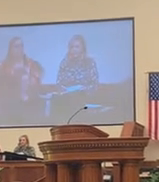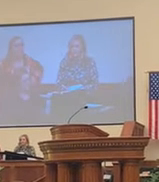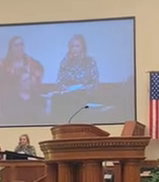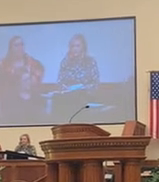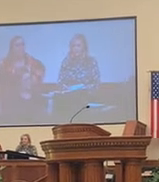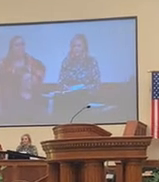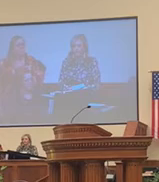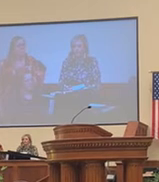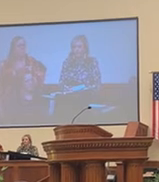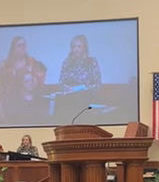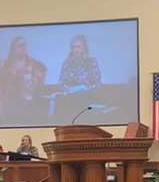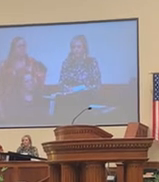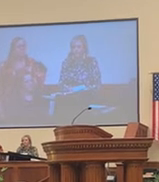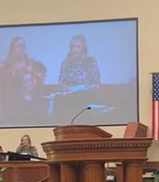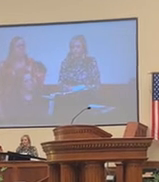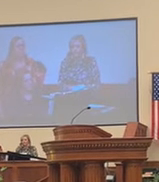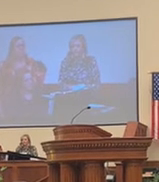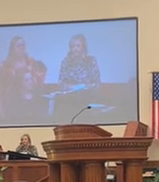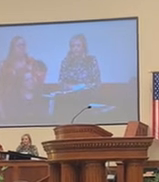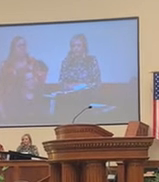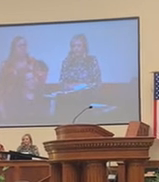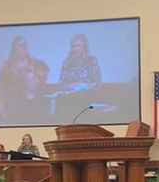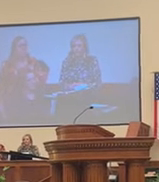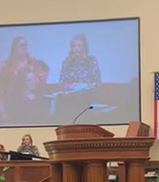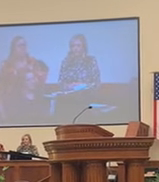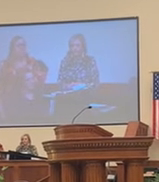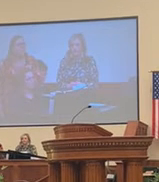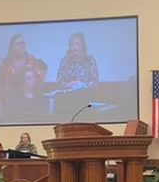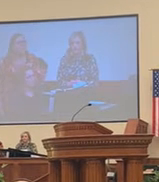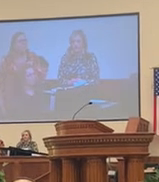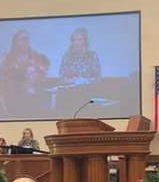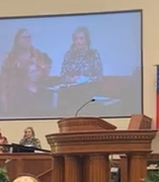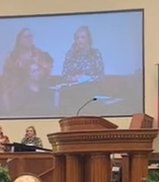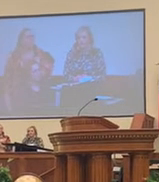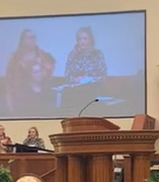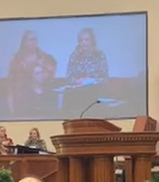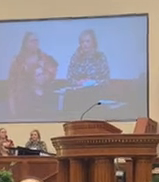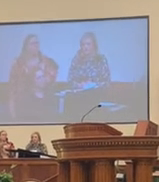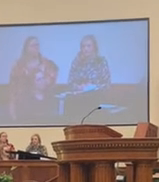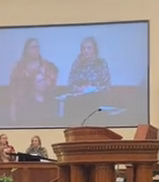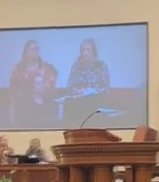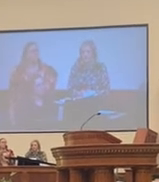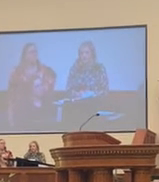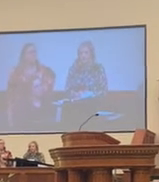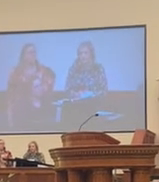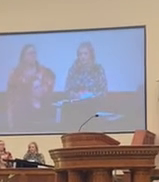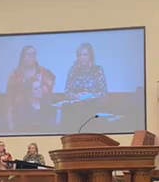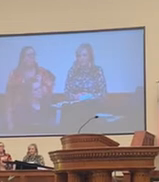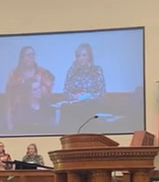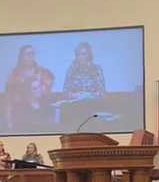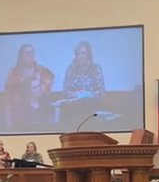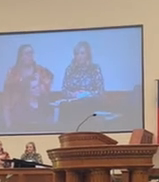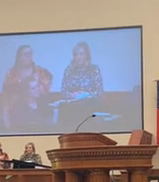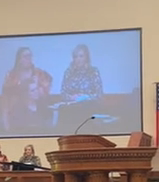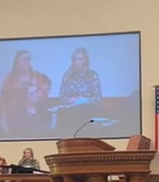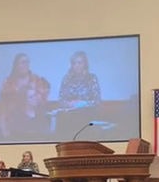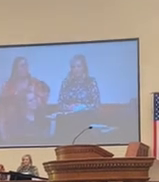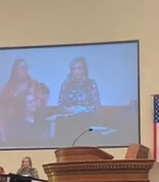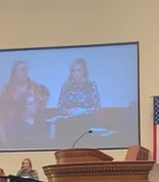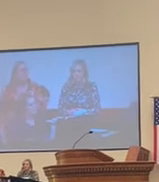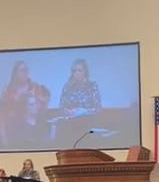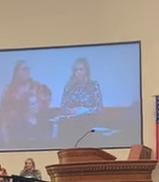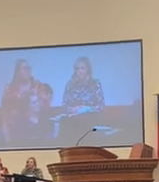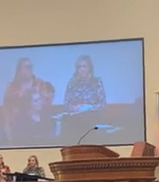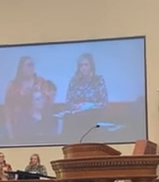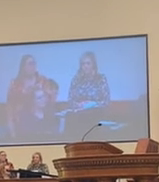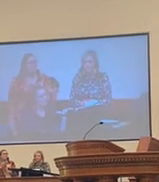I was lost, I was blind I was running out of time